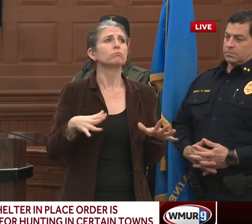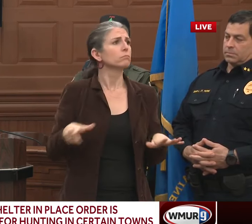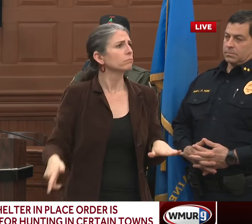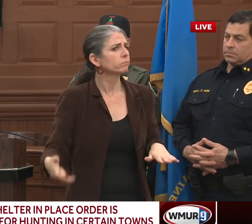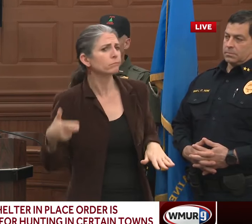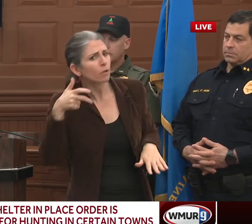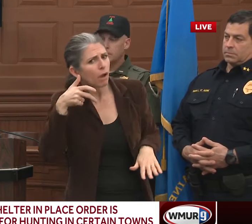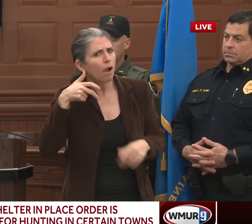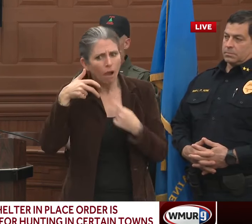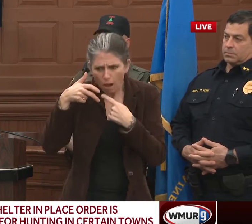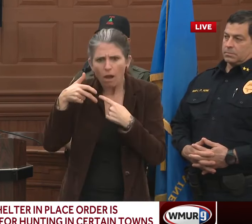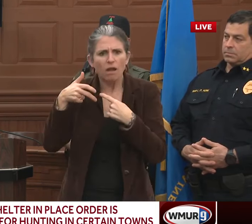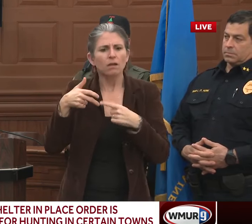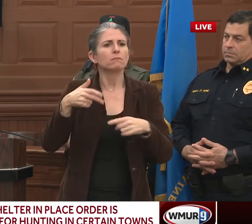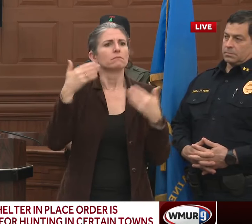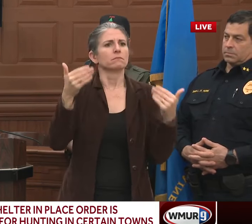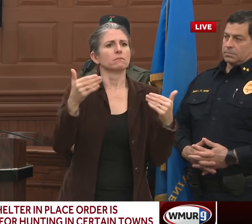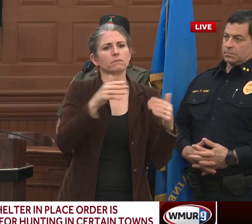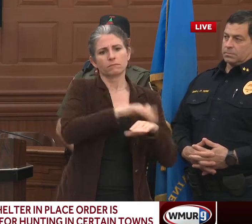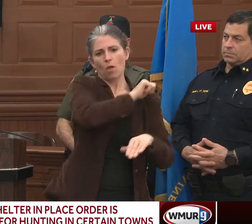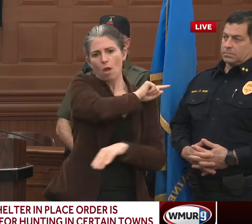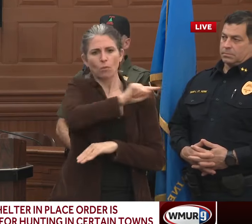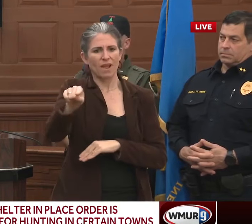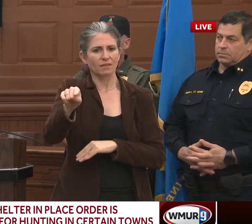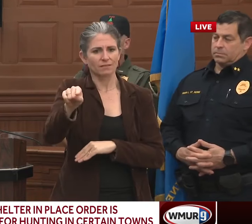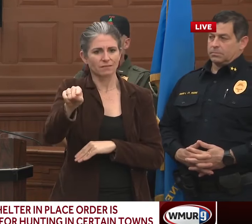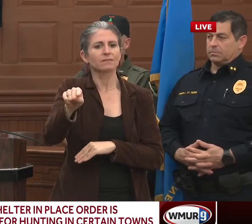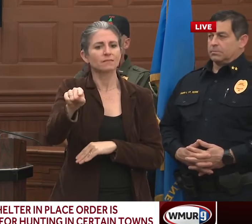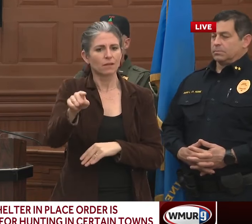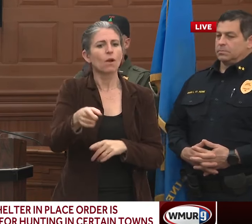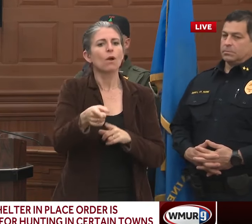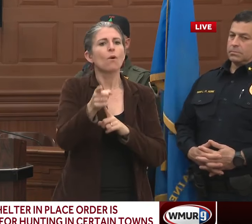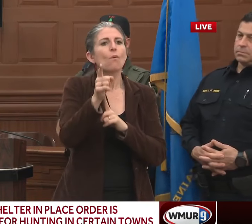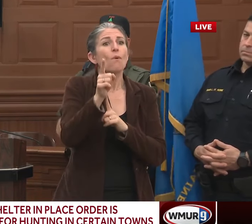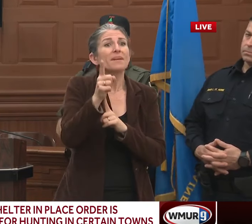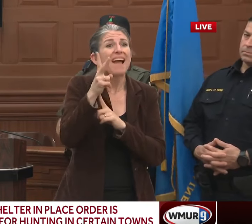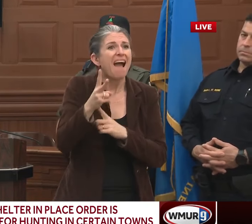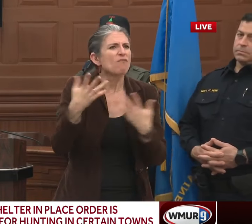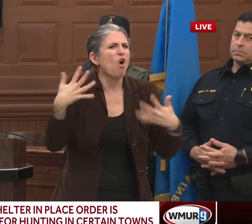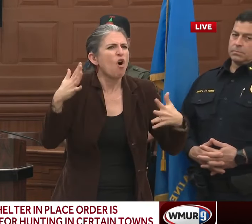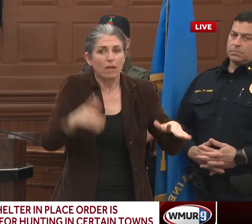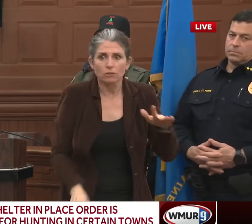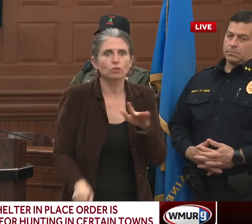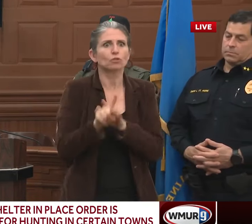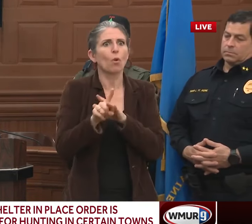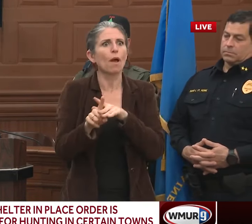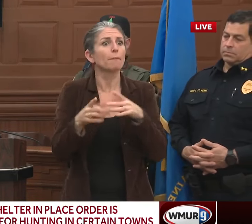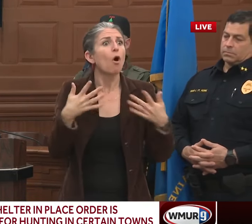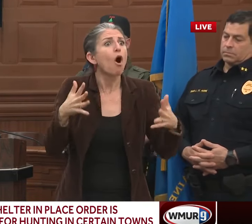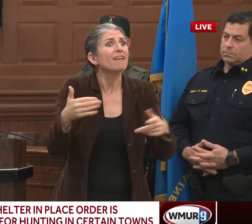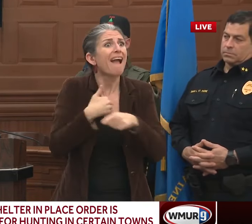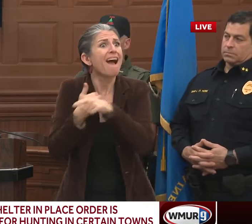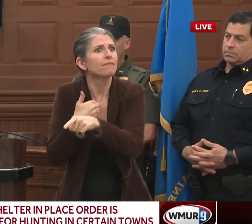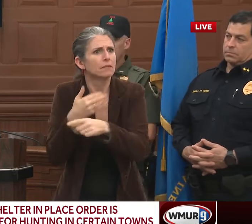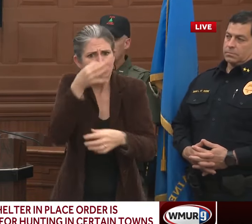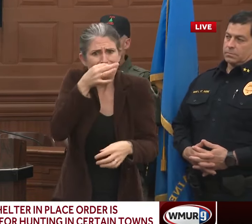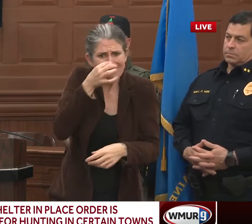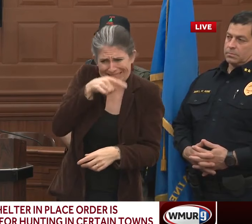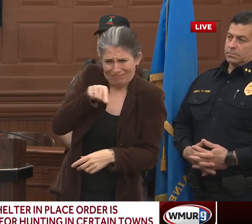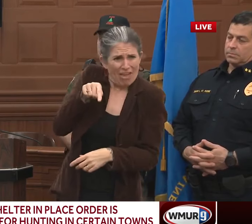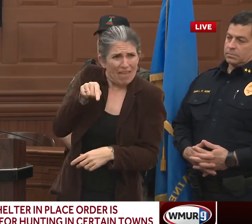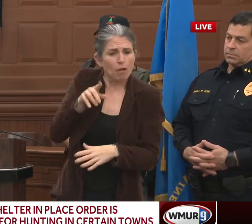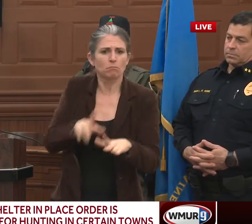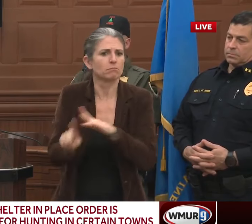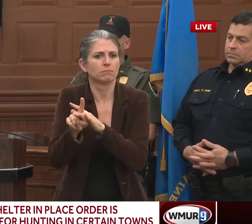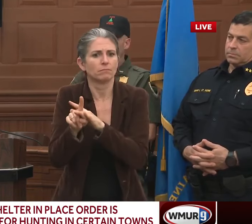bar, or rather the bowling alley, in about a minute and a half. So they don't have radios. They weren't in uniform. They hear it as they're at the range. They